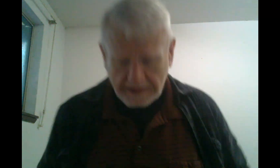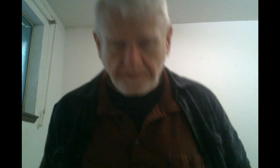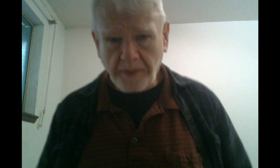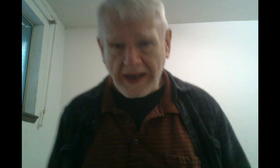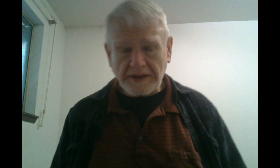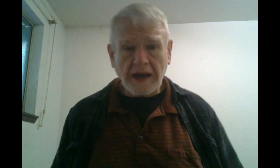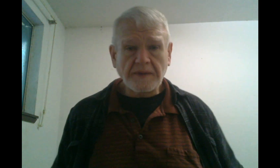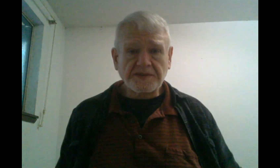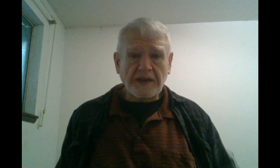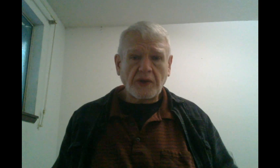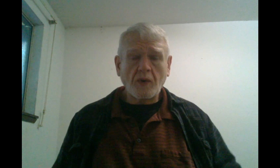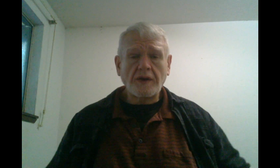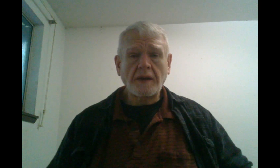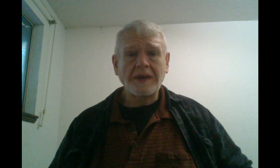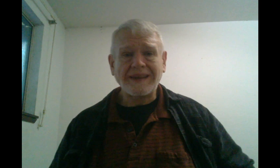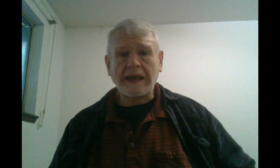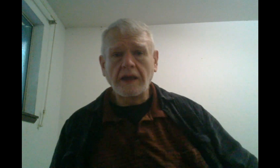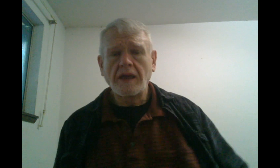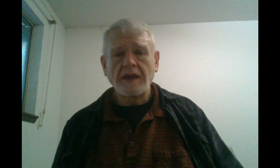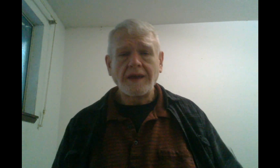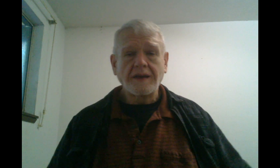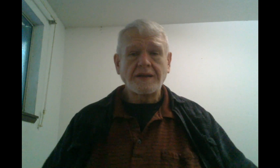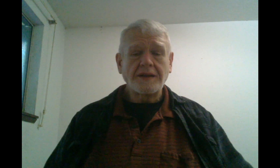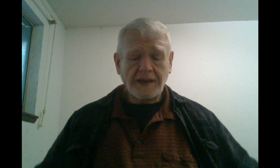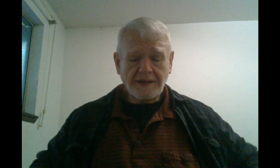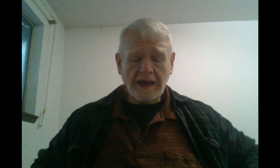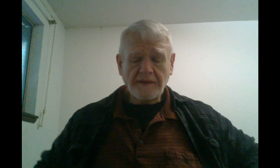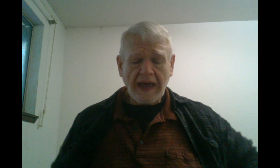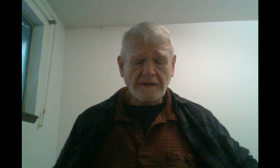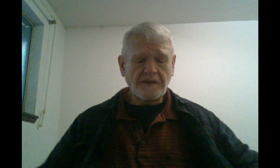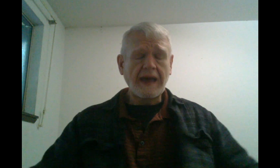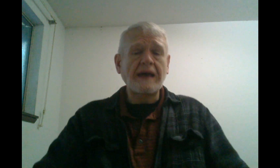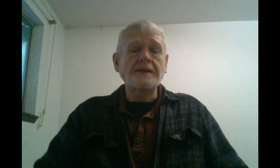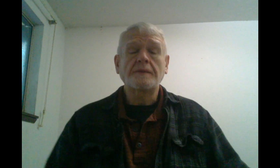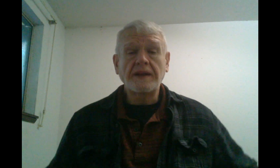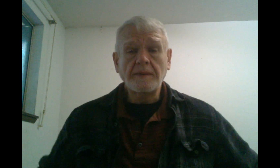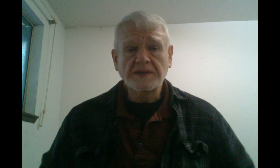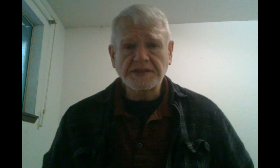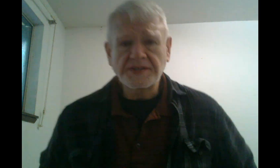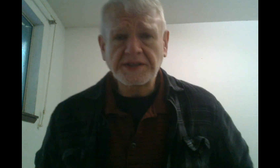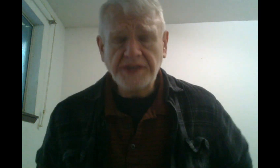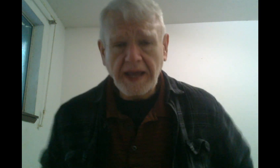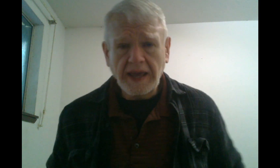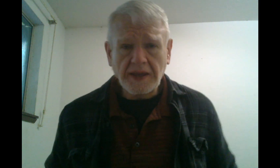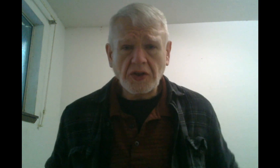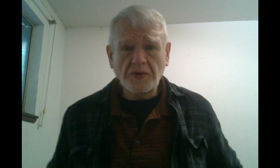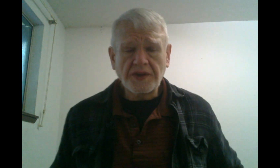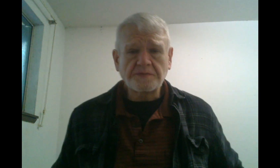But I'm expecting word on Monday. Now, I have had, like, my neighbors and such say, you know, there's